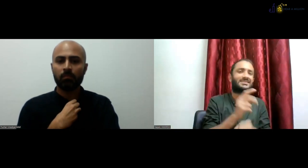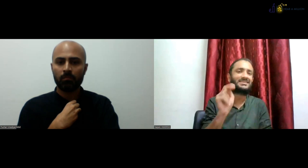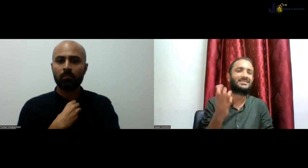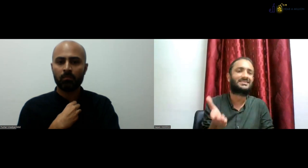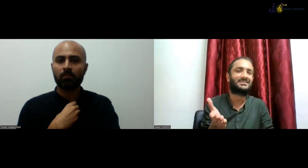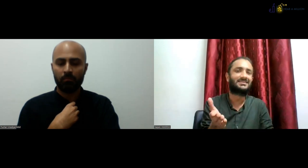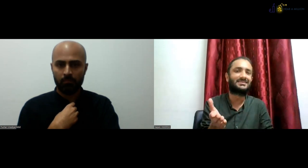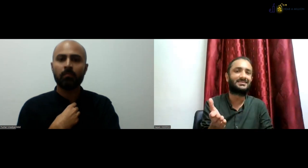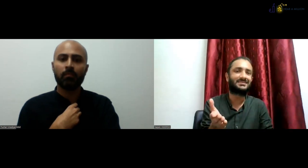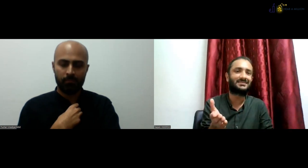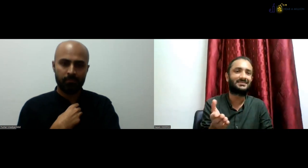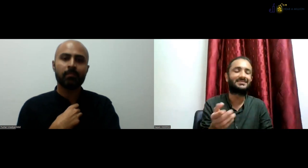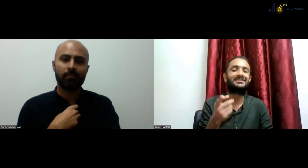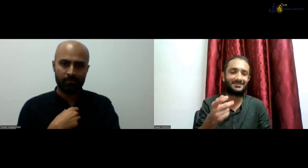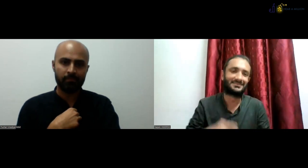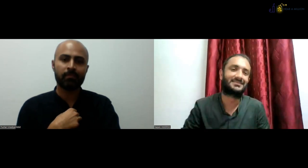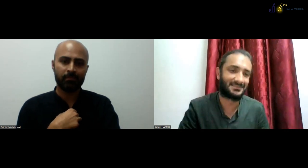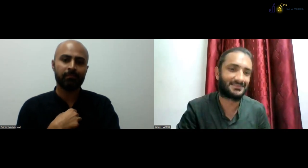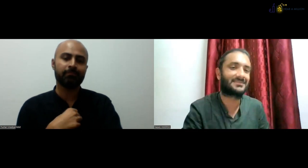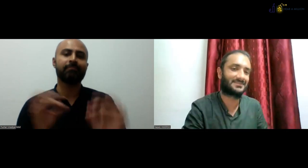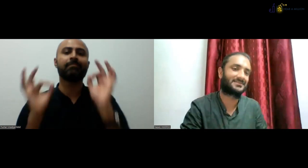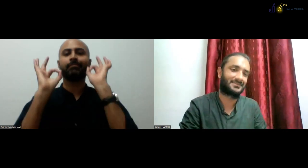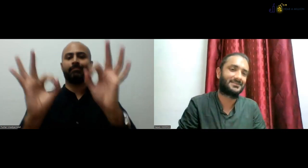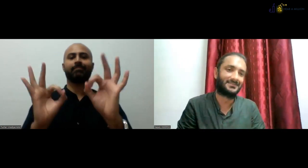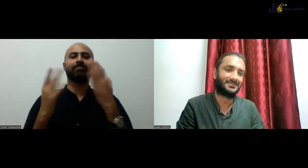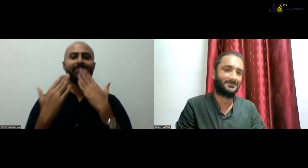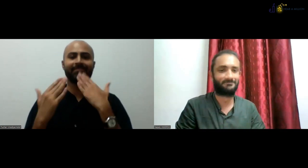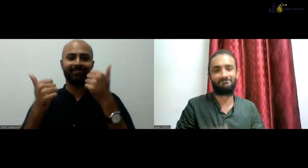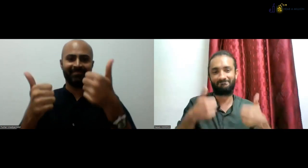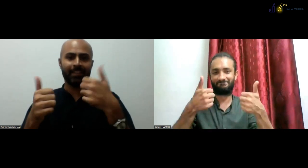But we have a lot of DTISL past graduates, why not get them there?